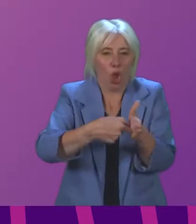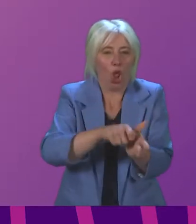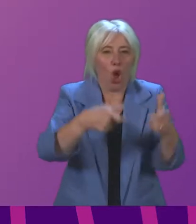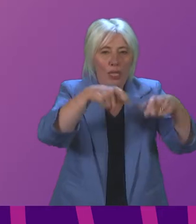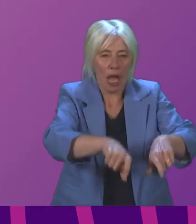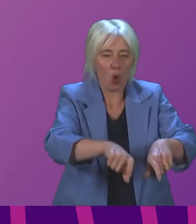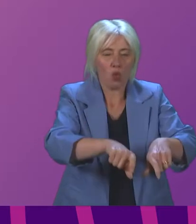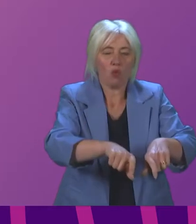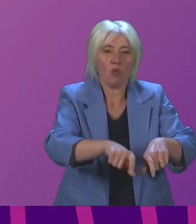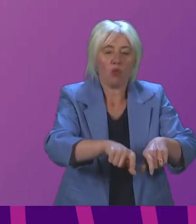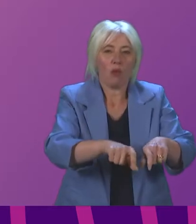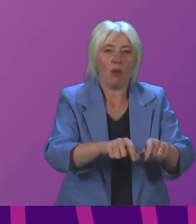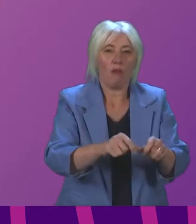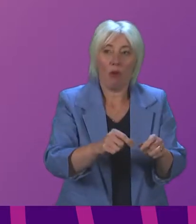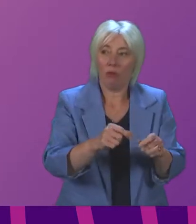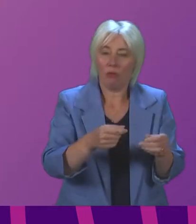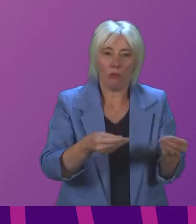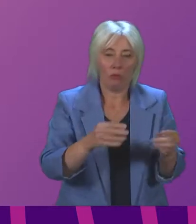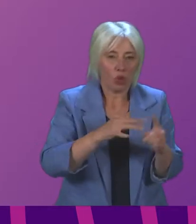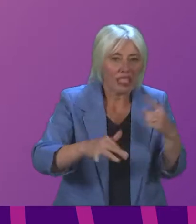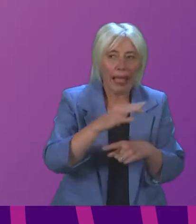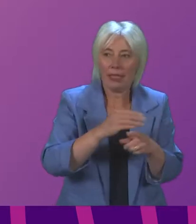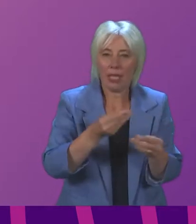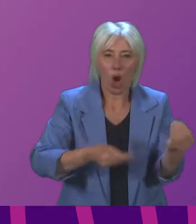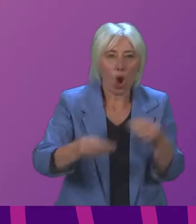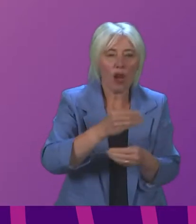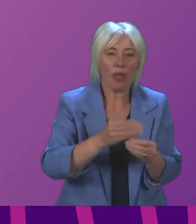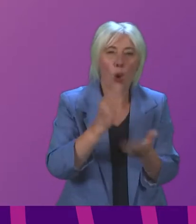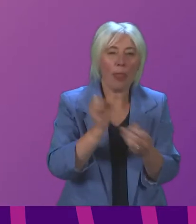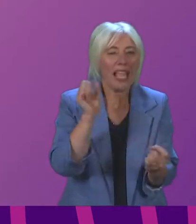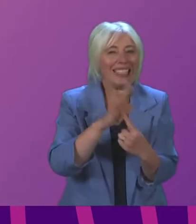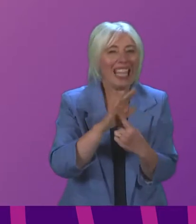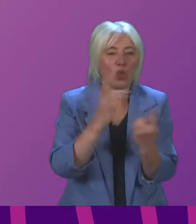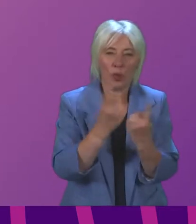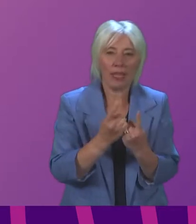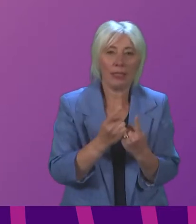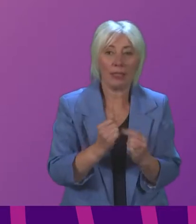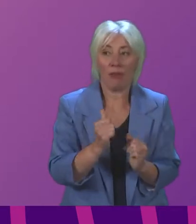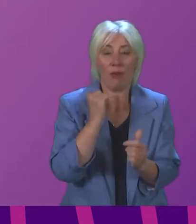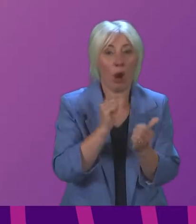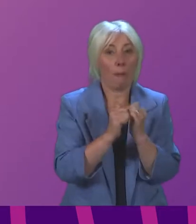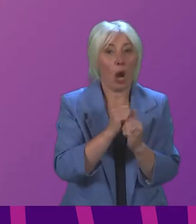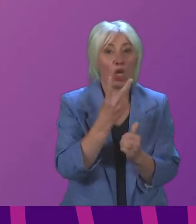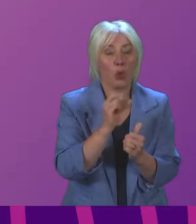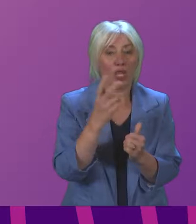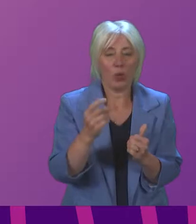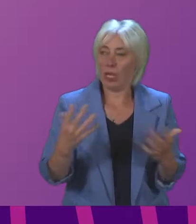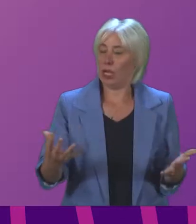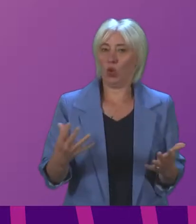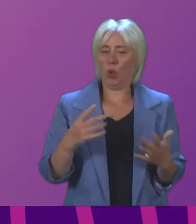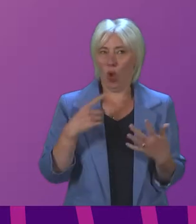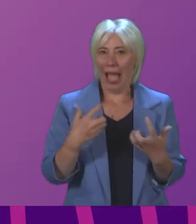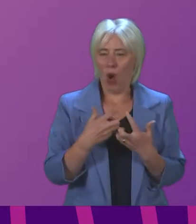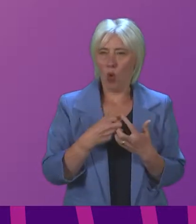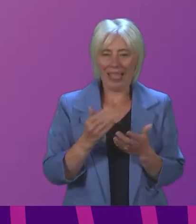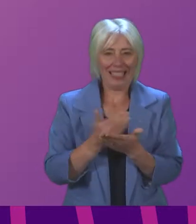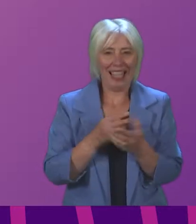economy in March 2020 for everything other than essential purposes we had to have a means of establishing what was the safest route